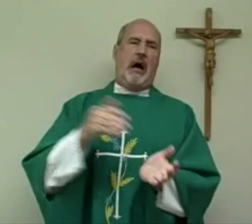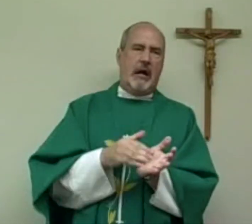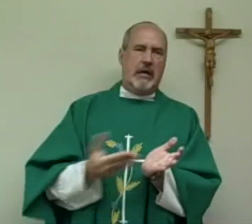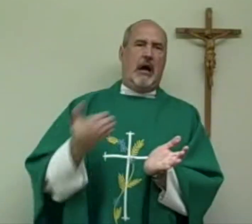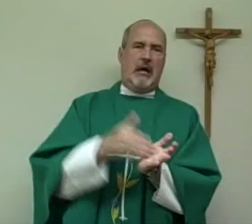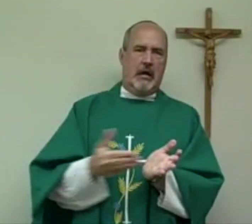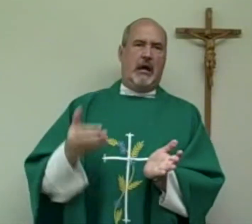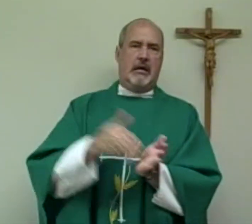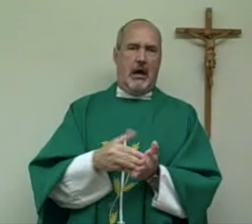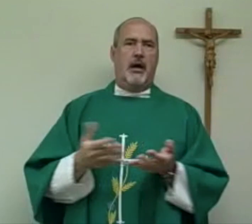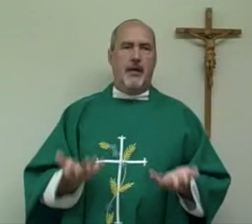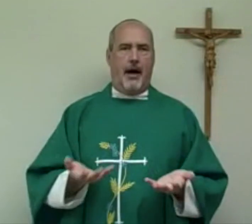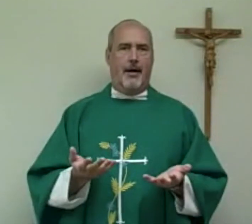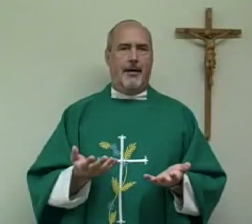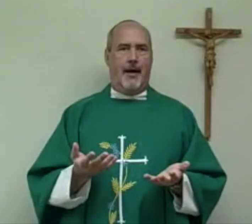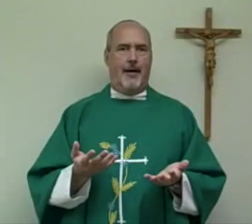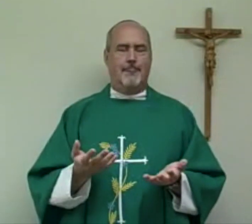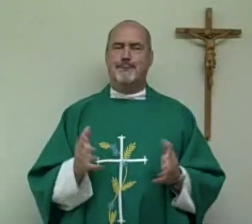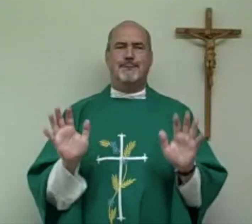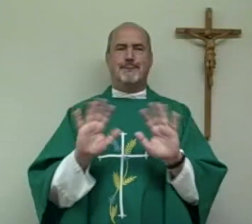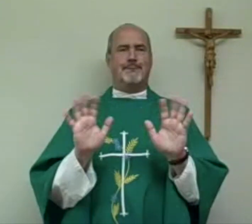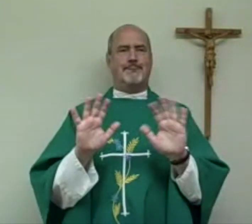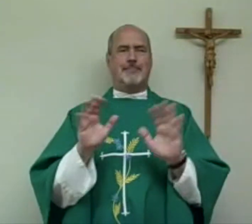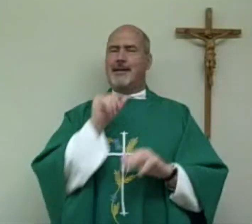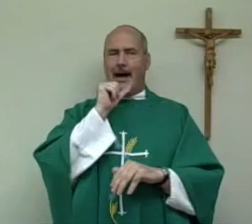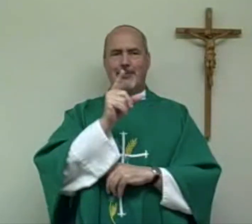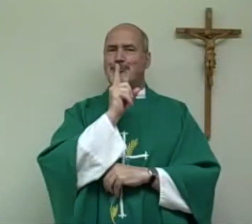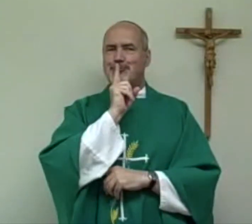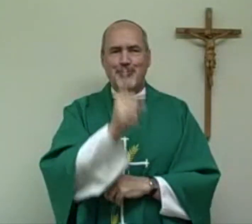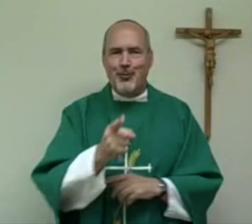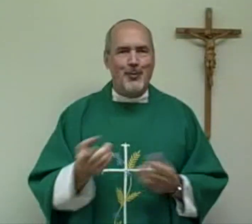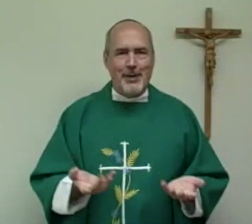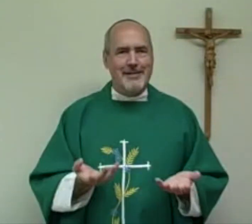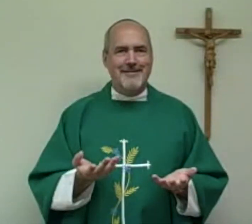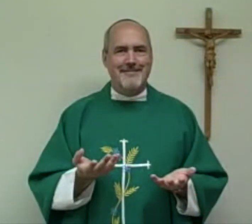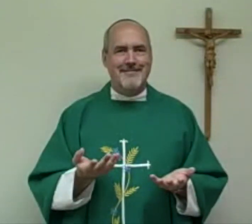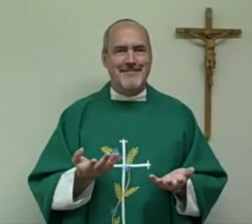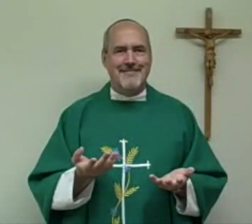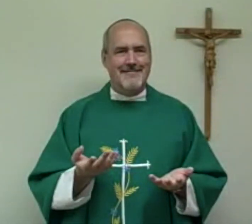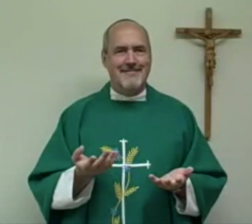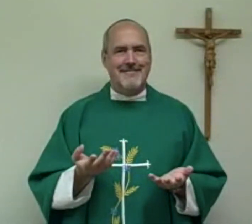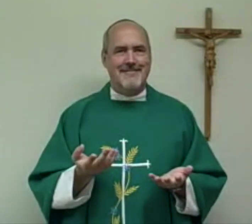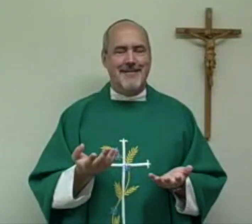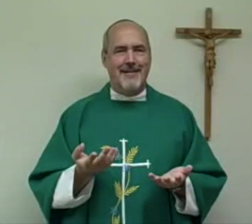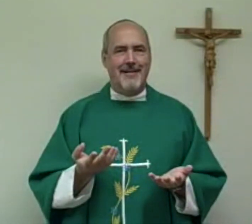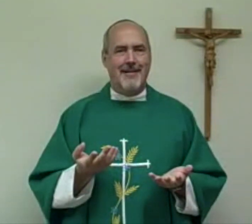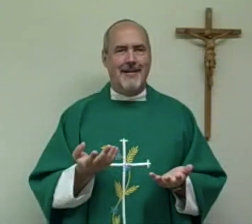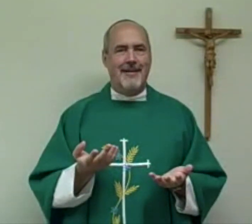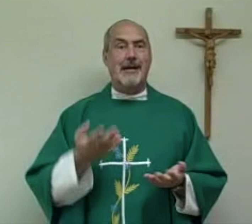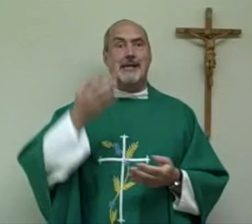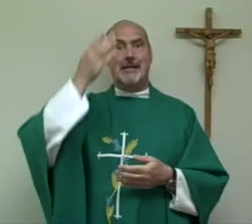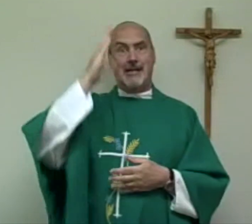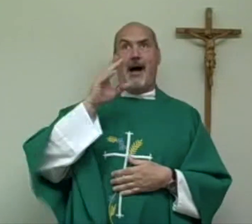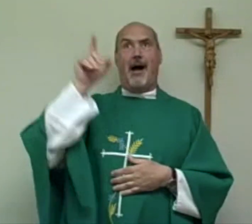be fed up with us, because he knows we're going to sin again and again. But this is simply not true.